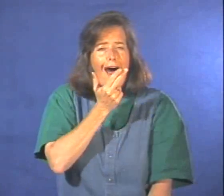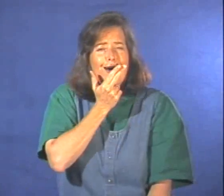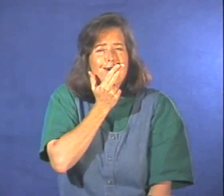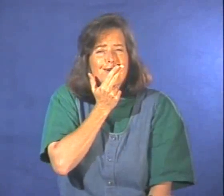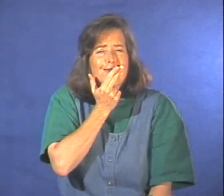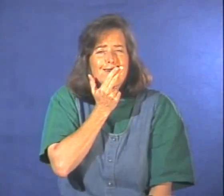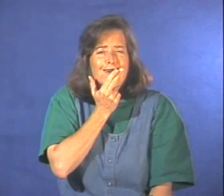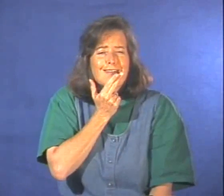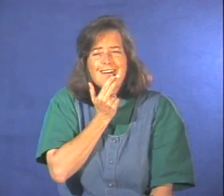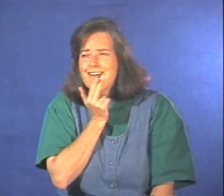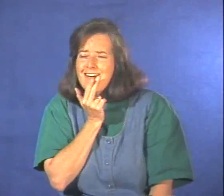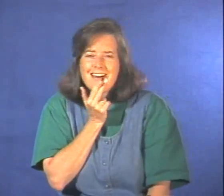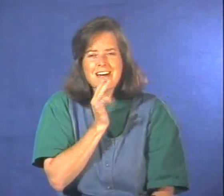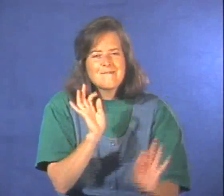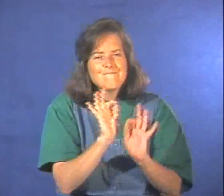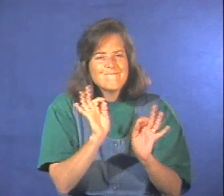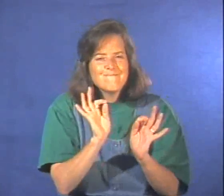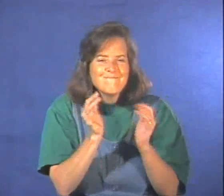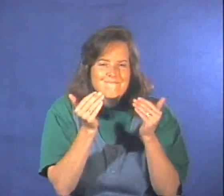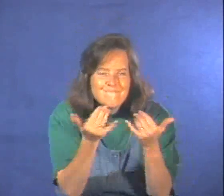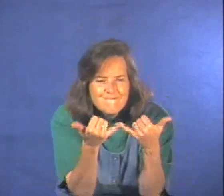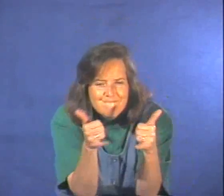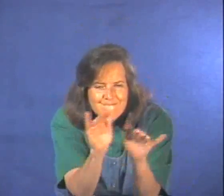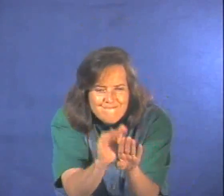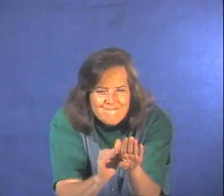dog and stops to pet the dog.